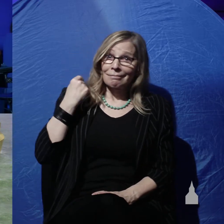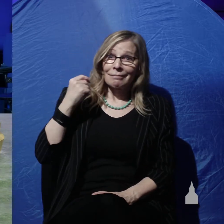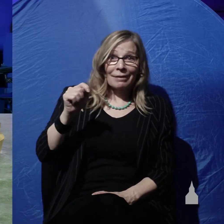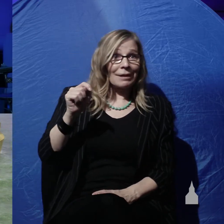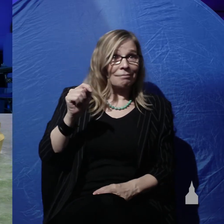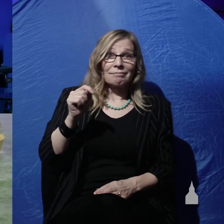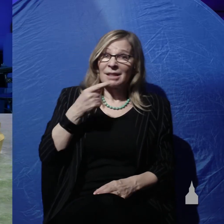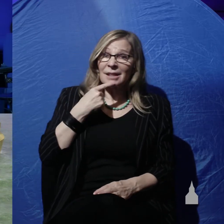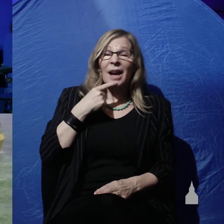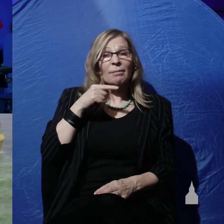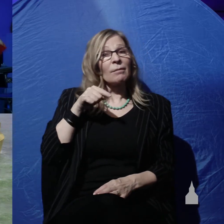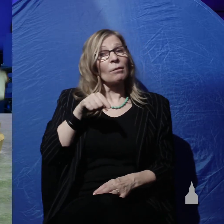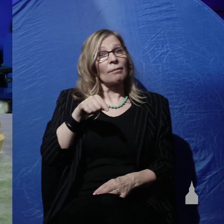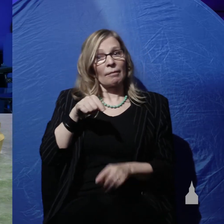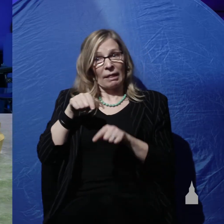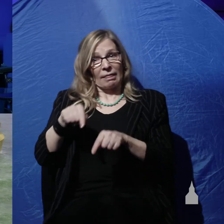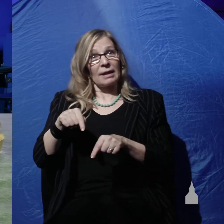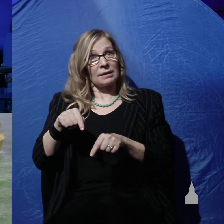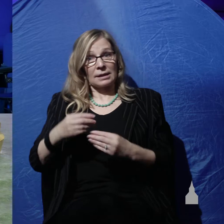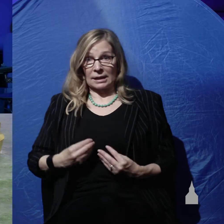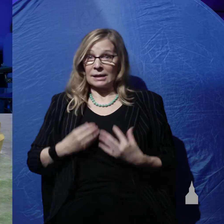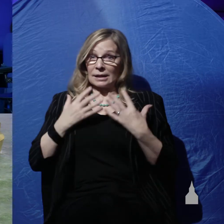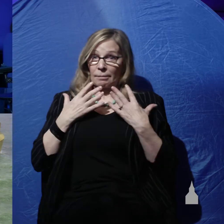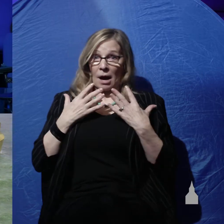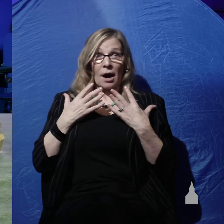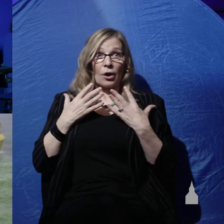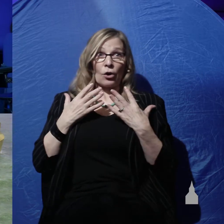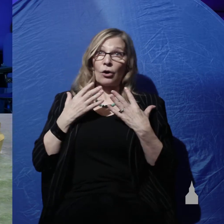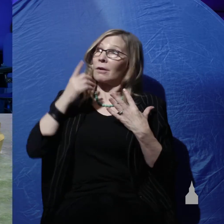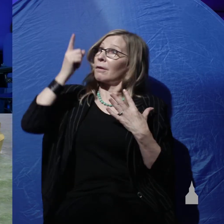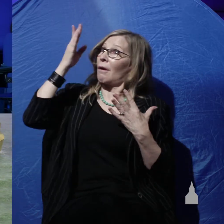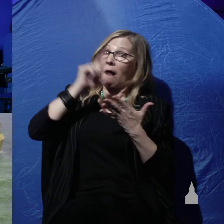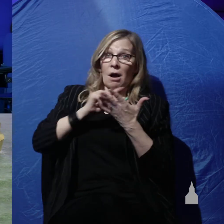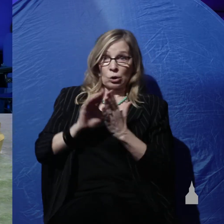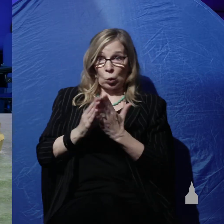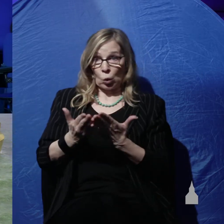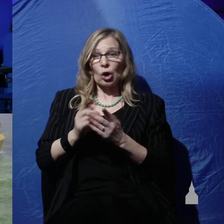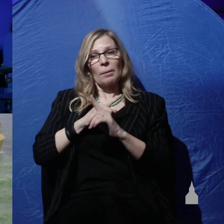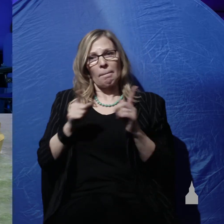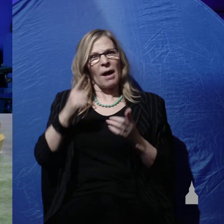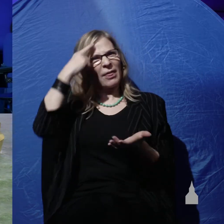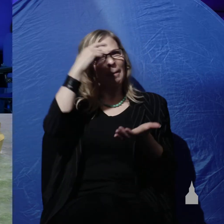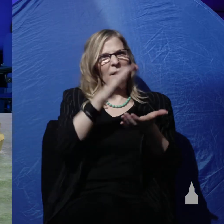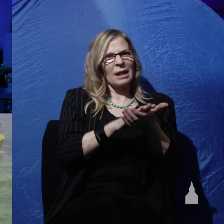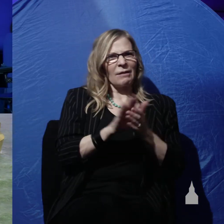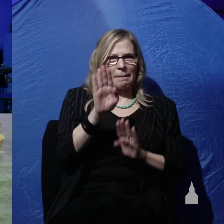inspired and inerrant word of God, believe in biological evolution, even the evolution of man.